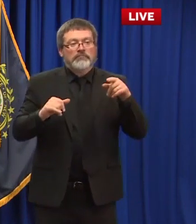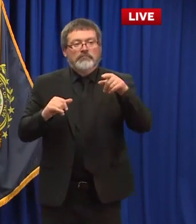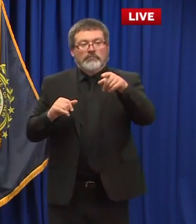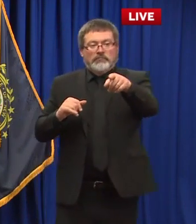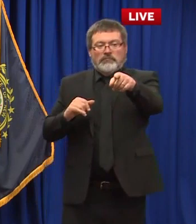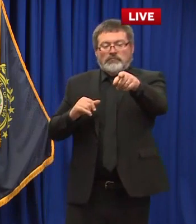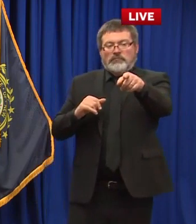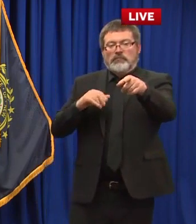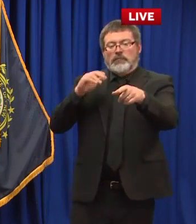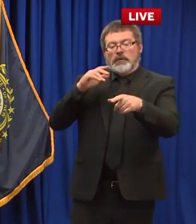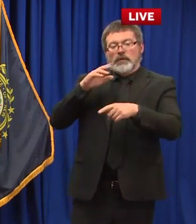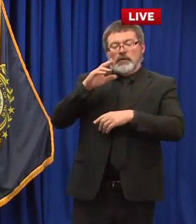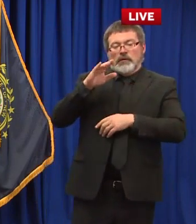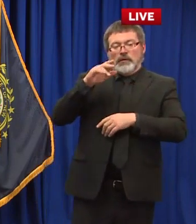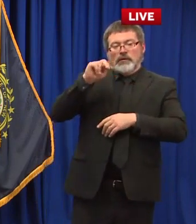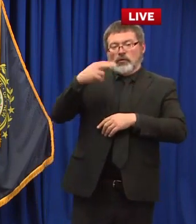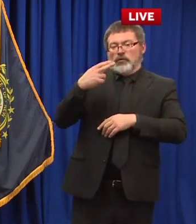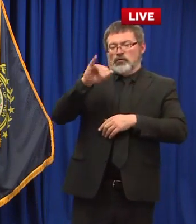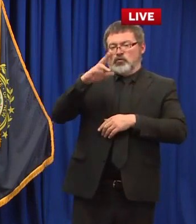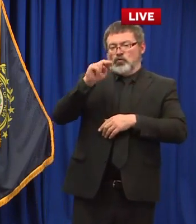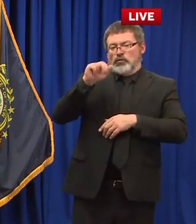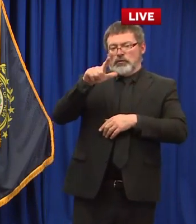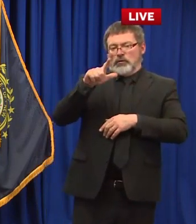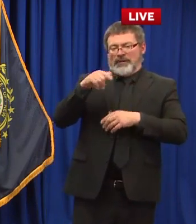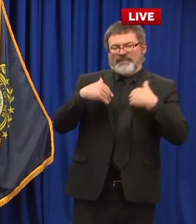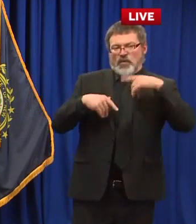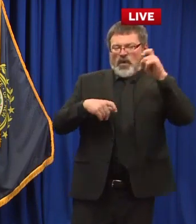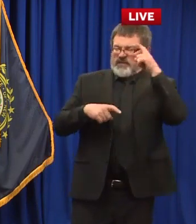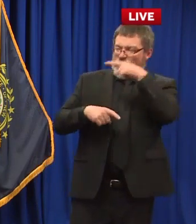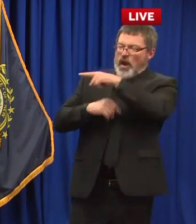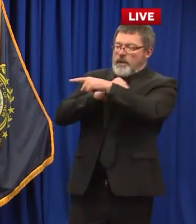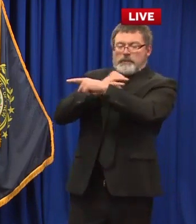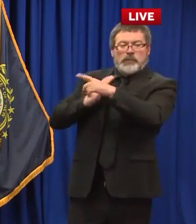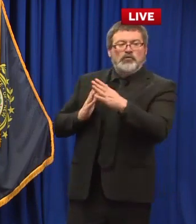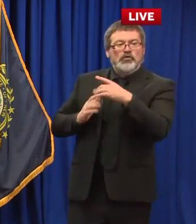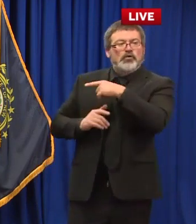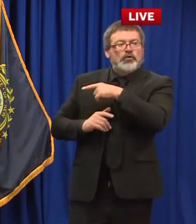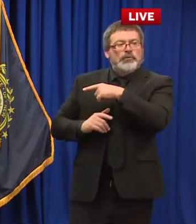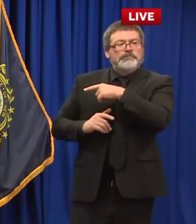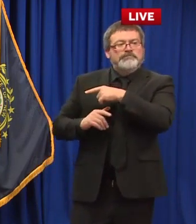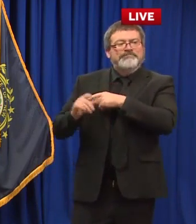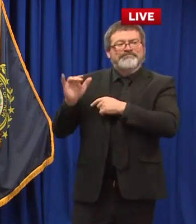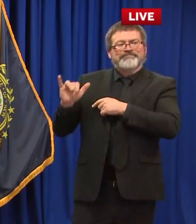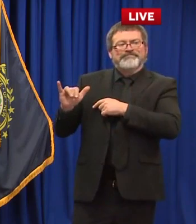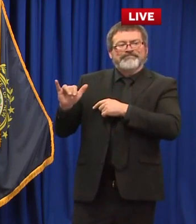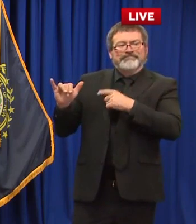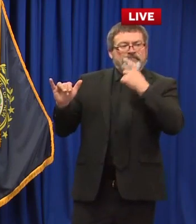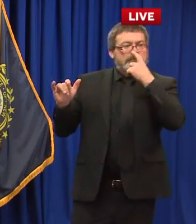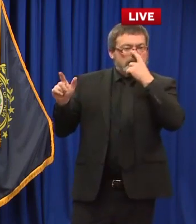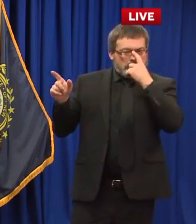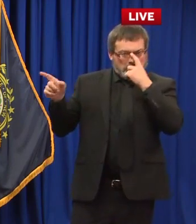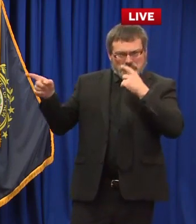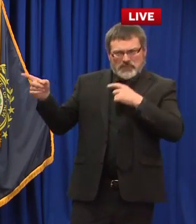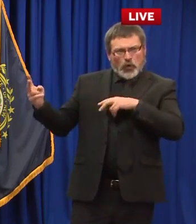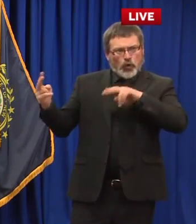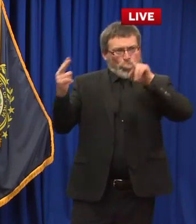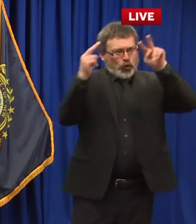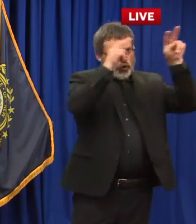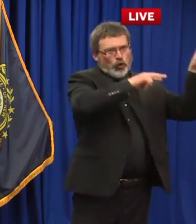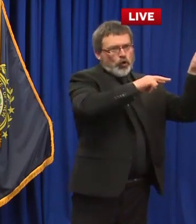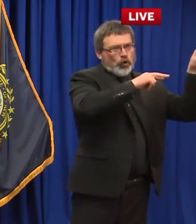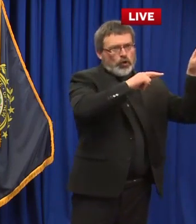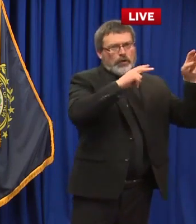so uh your counterpart in minnesota issued a statement to people participating in the